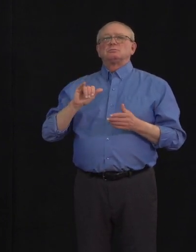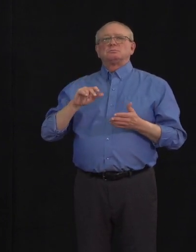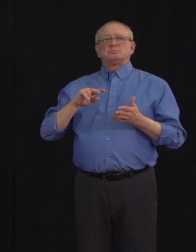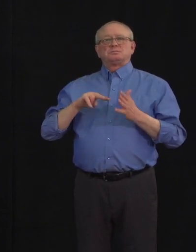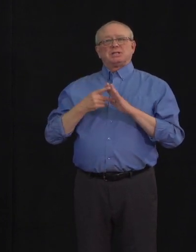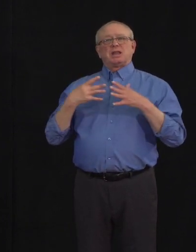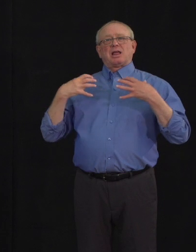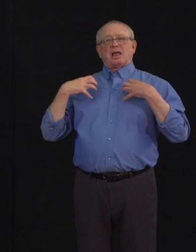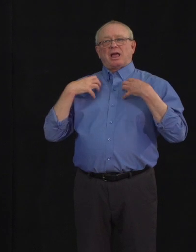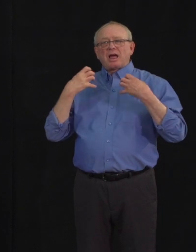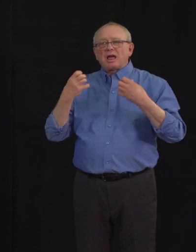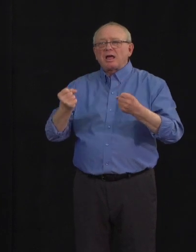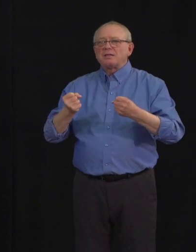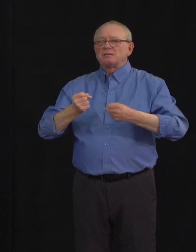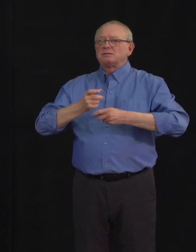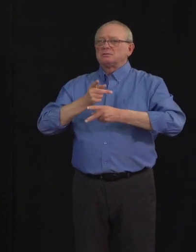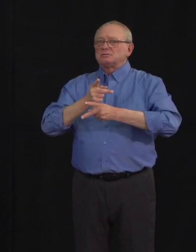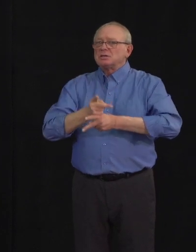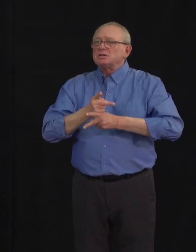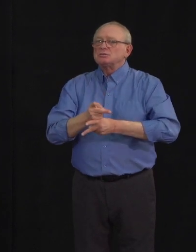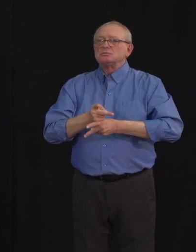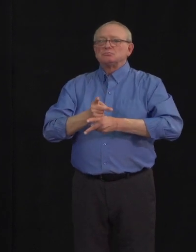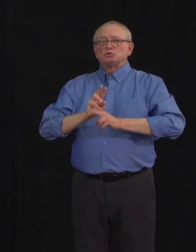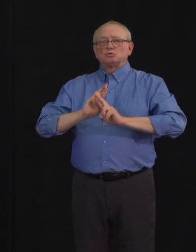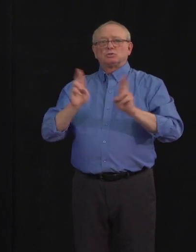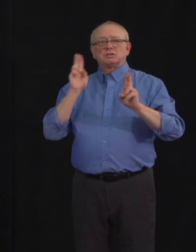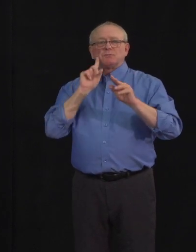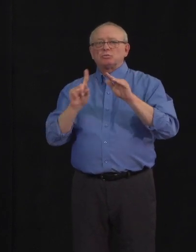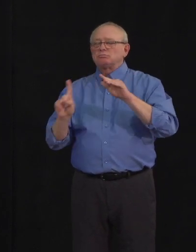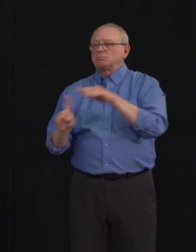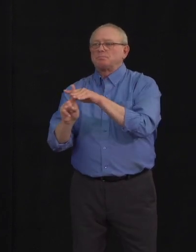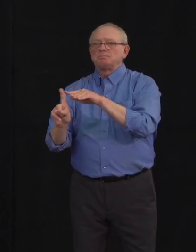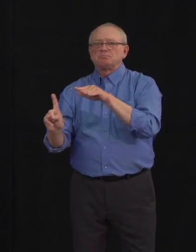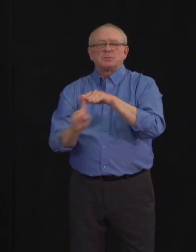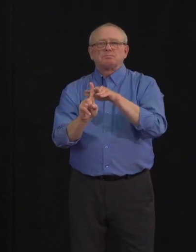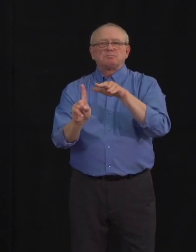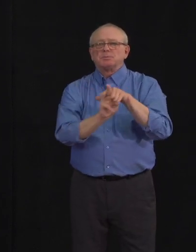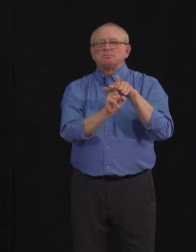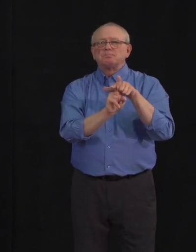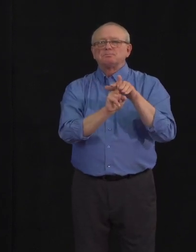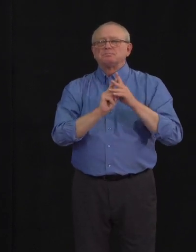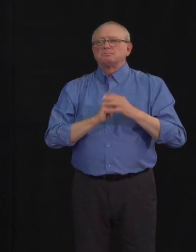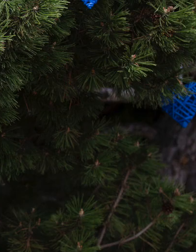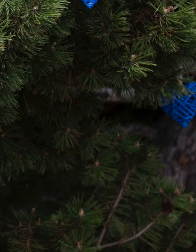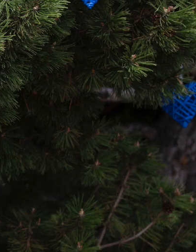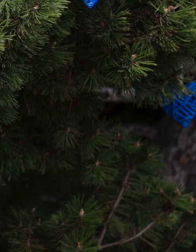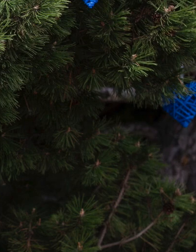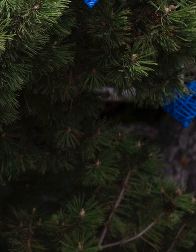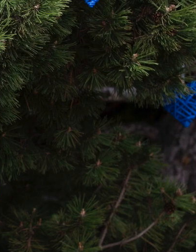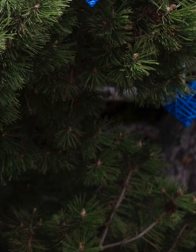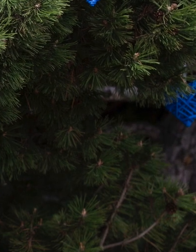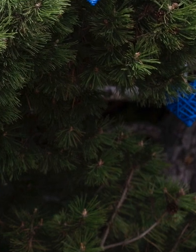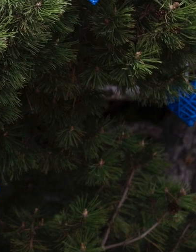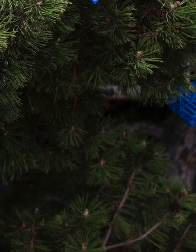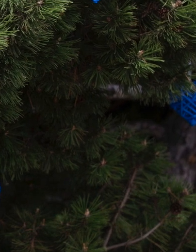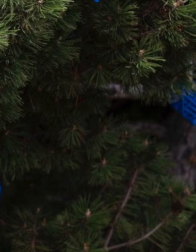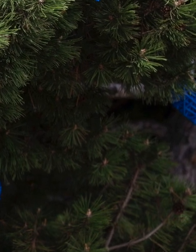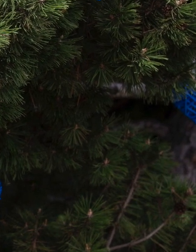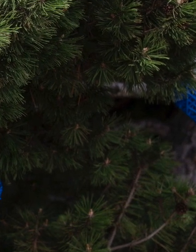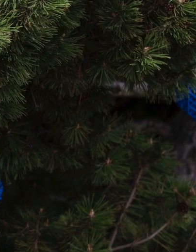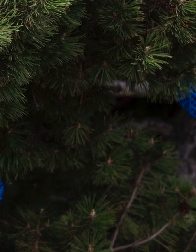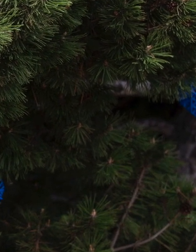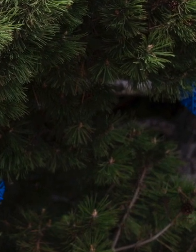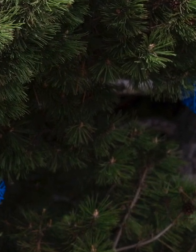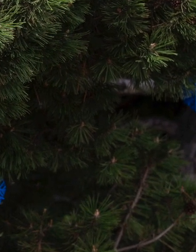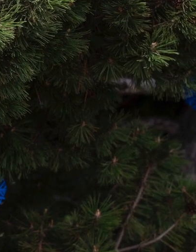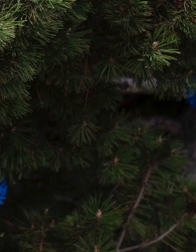handle potential additional COVID-19 cases if needed. In total, there are now 4,020 people who have